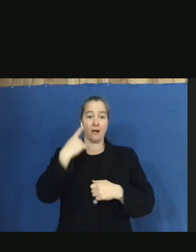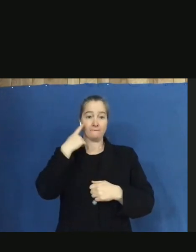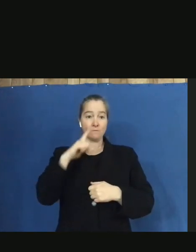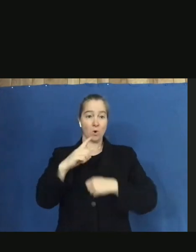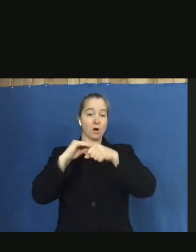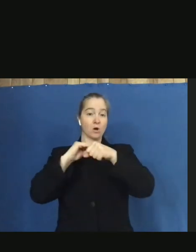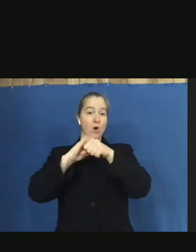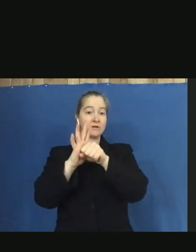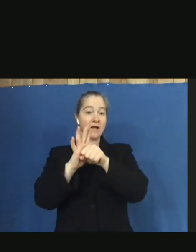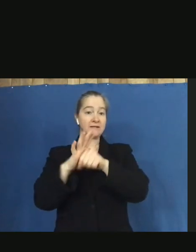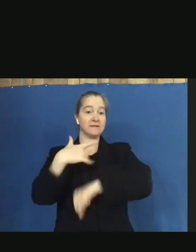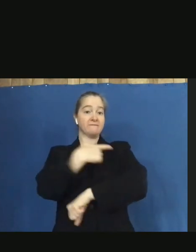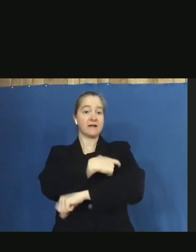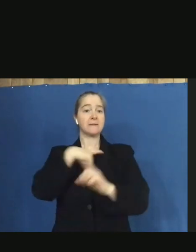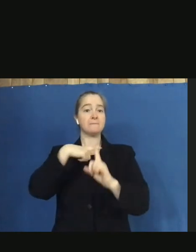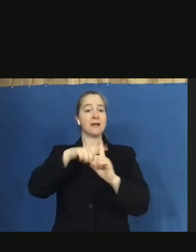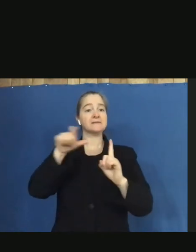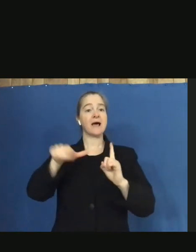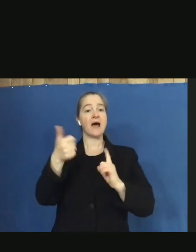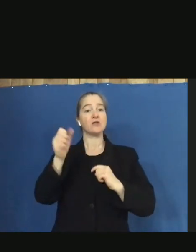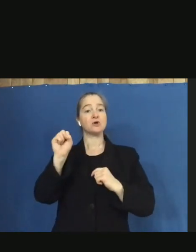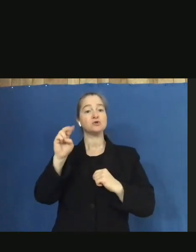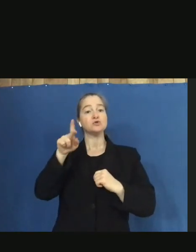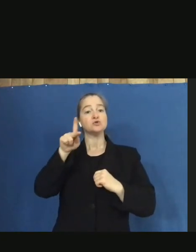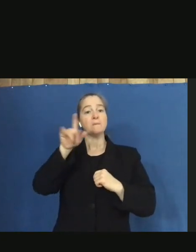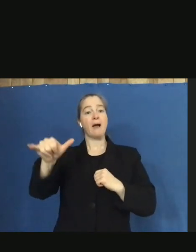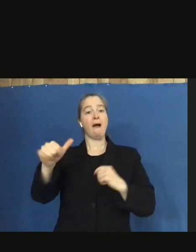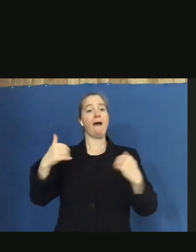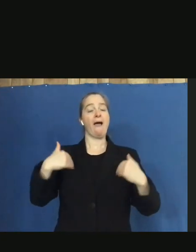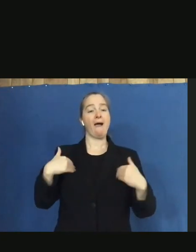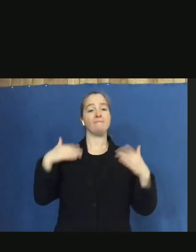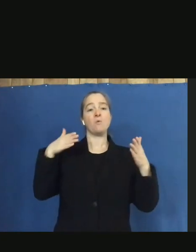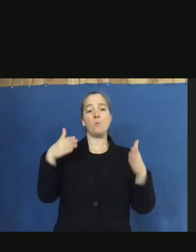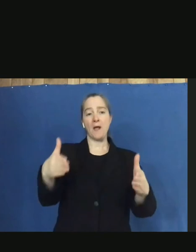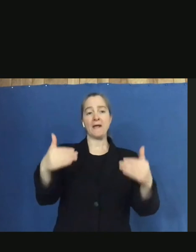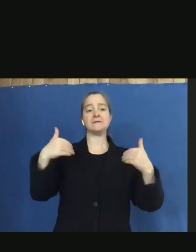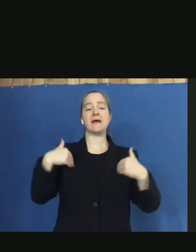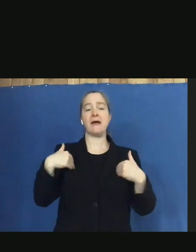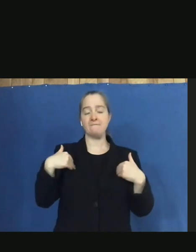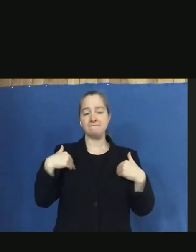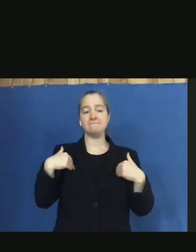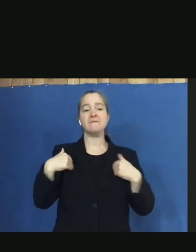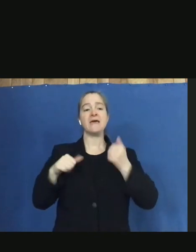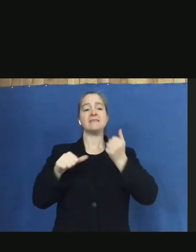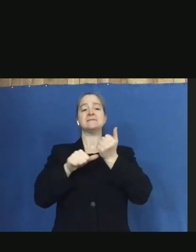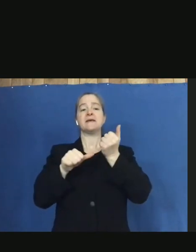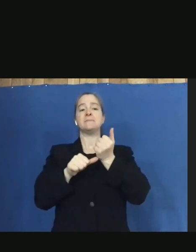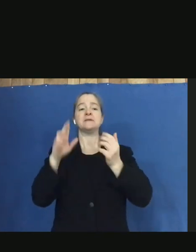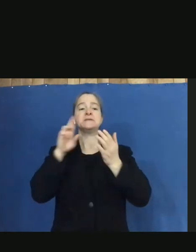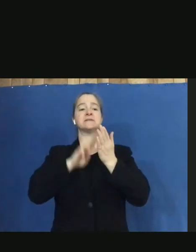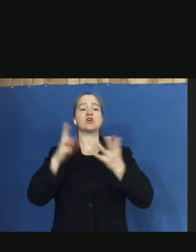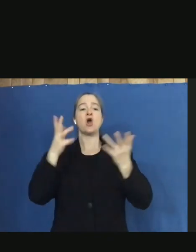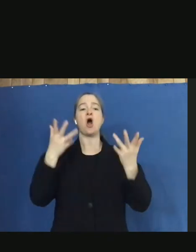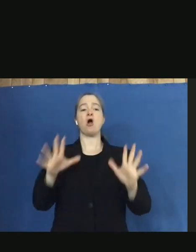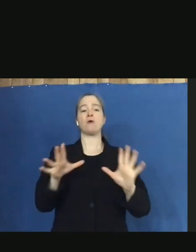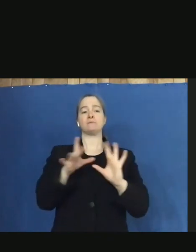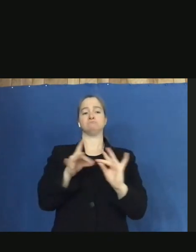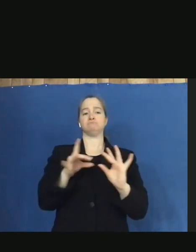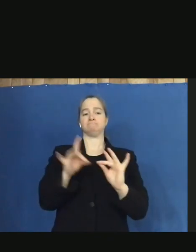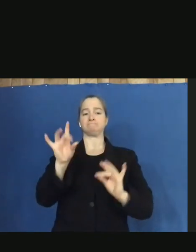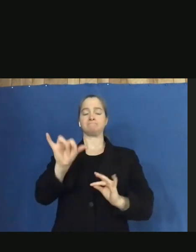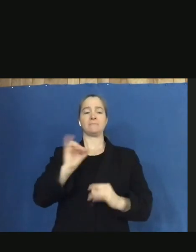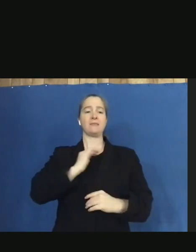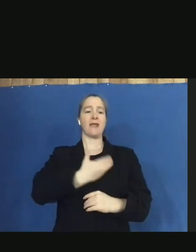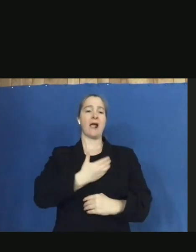but other supplies, there are ways, obviously, and the Deputy Secretary discussed this, our personnel work together